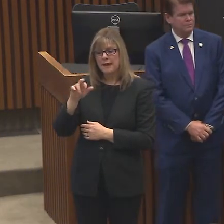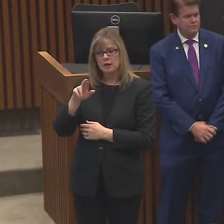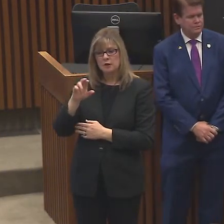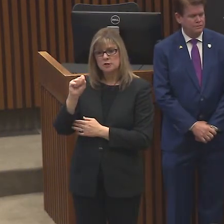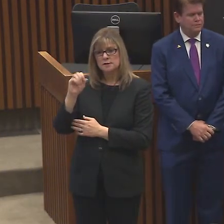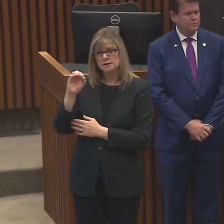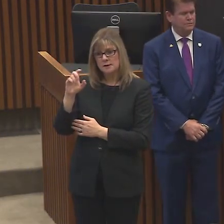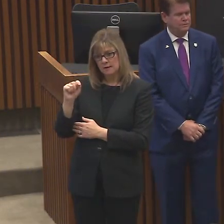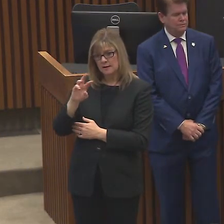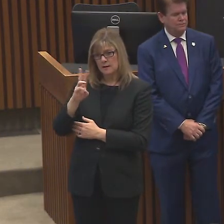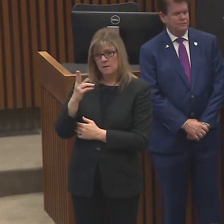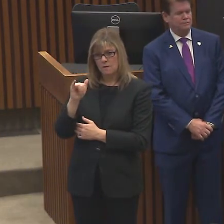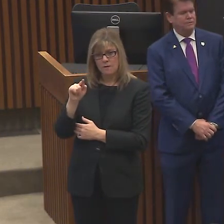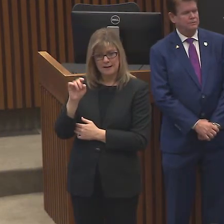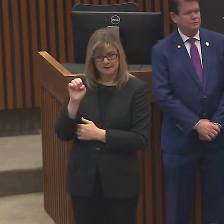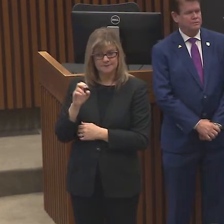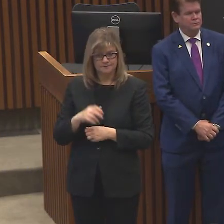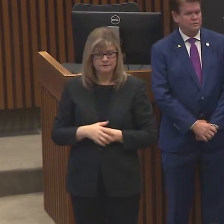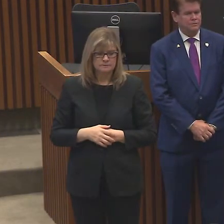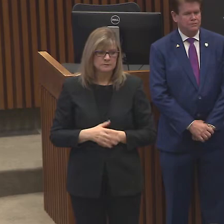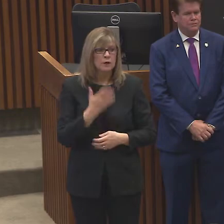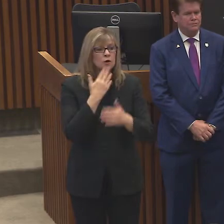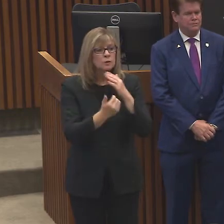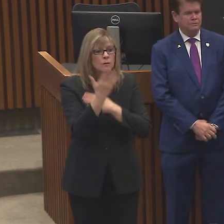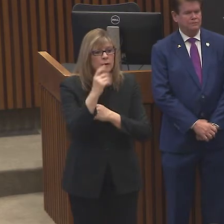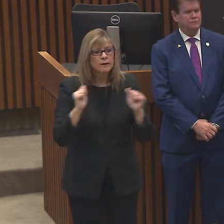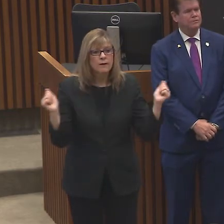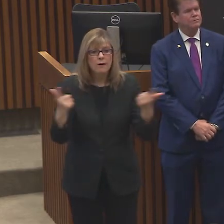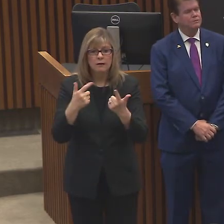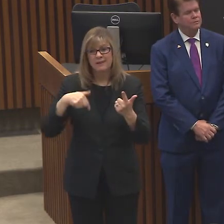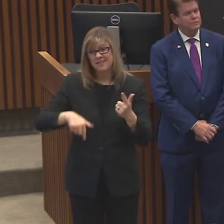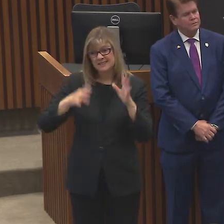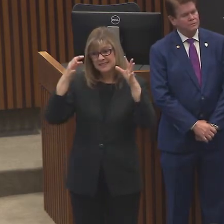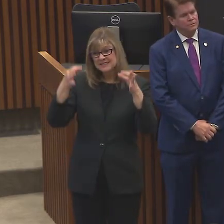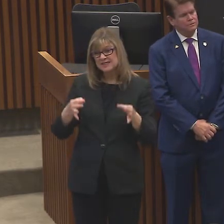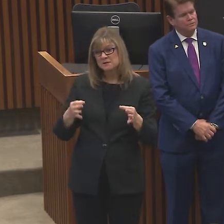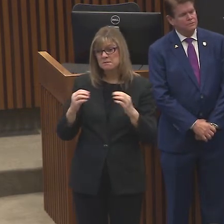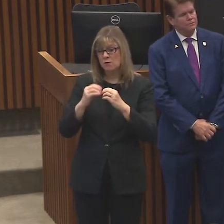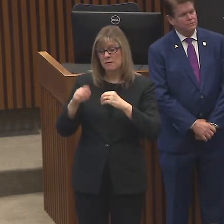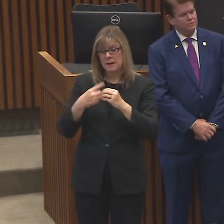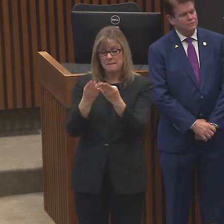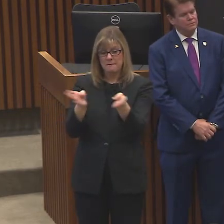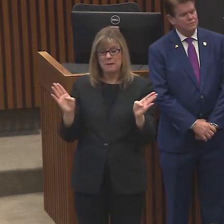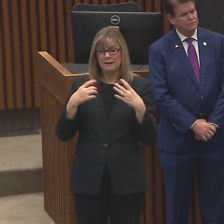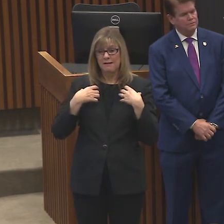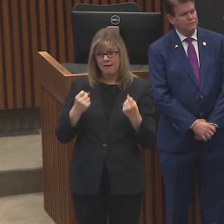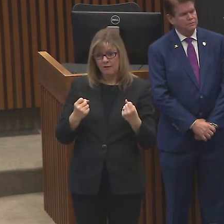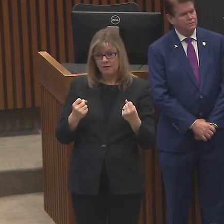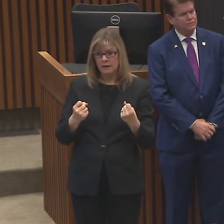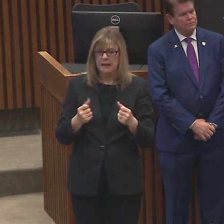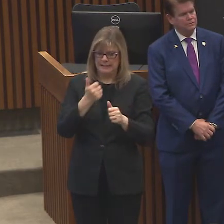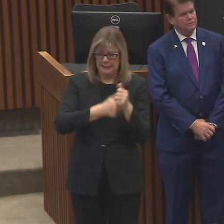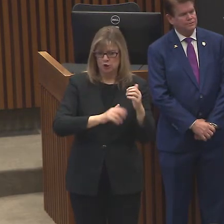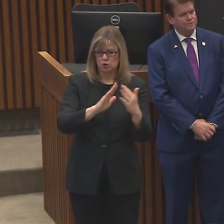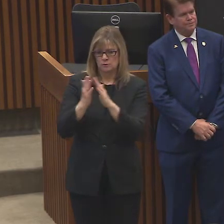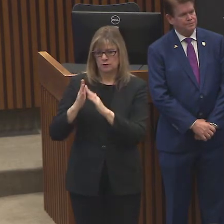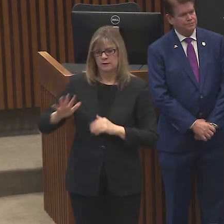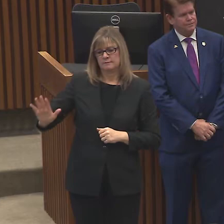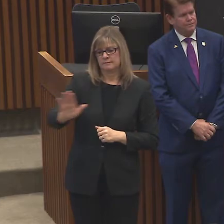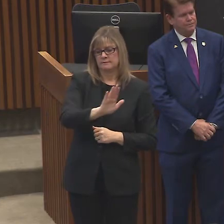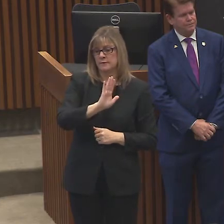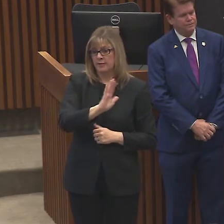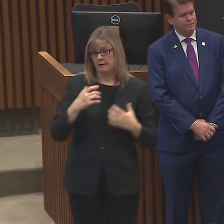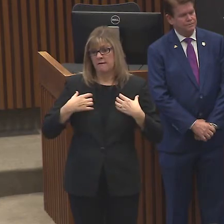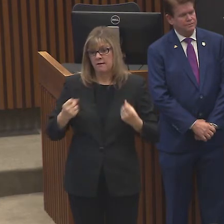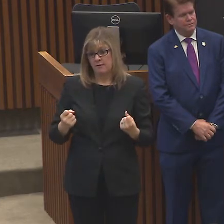everyone. You know this decision is really about public health and more importantly the health of each and every community and we've